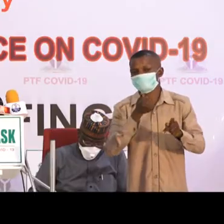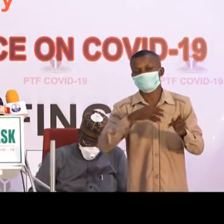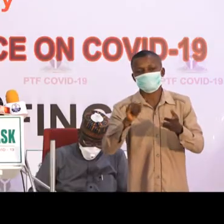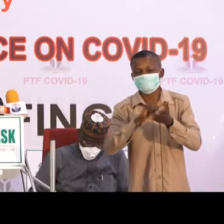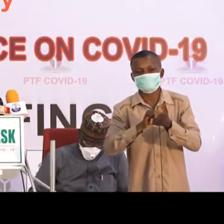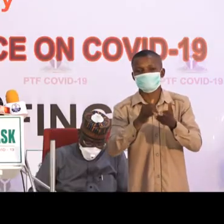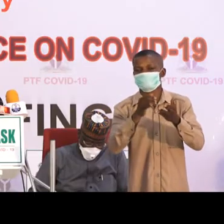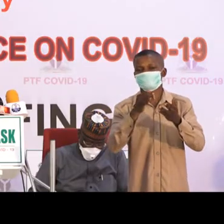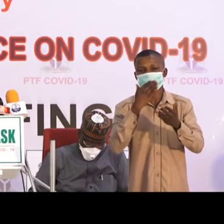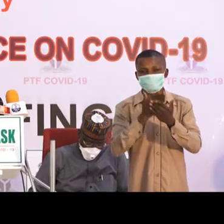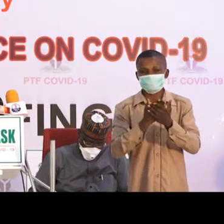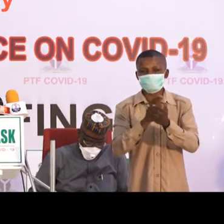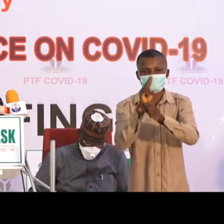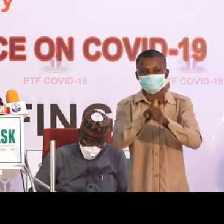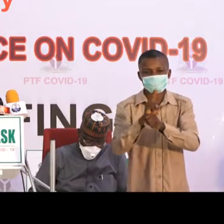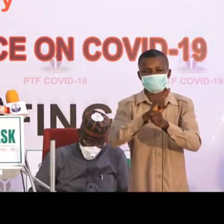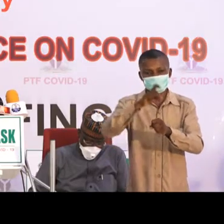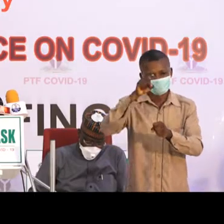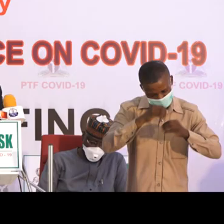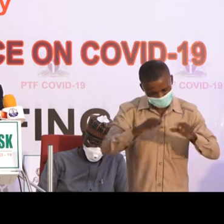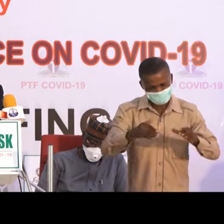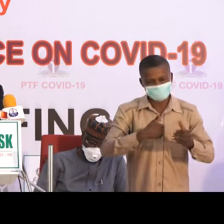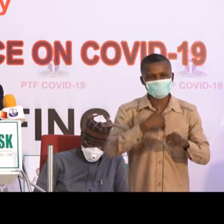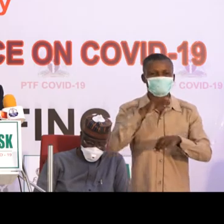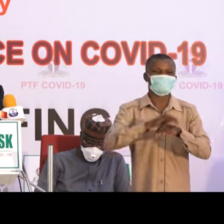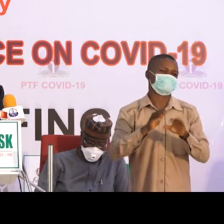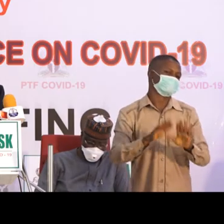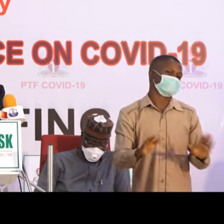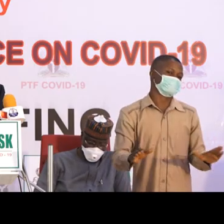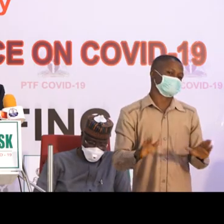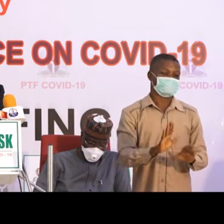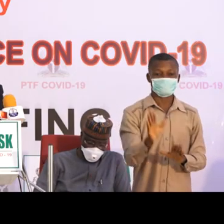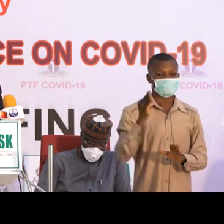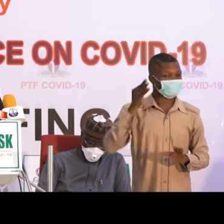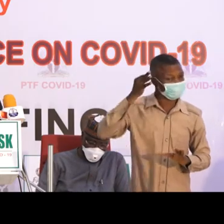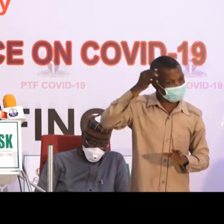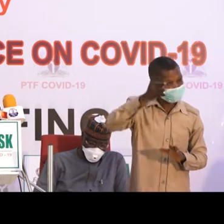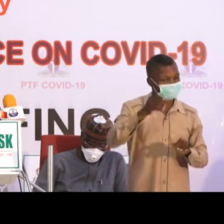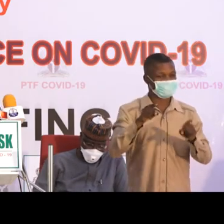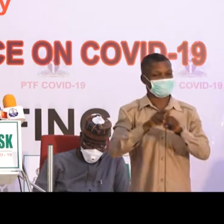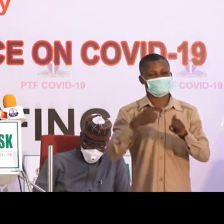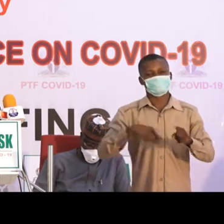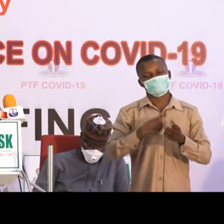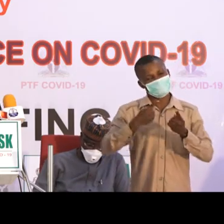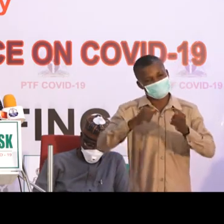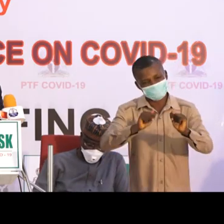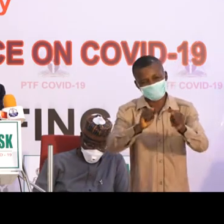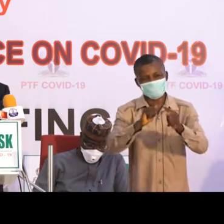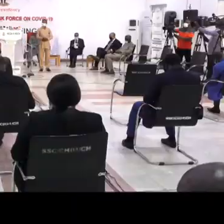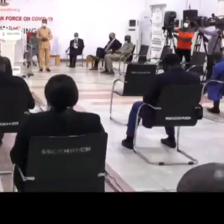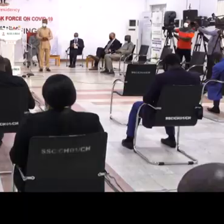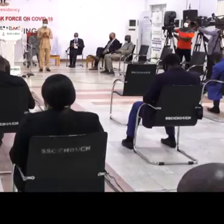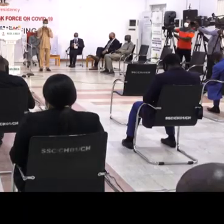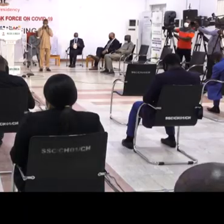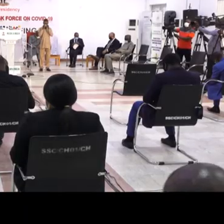must meet the required standard. Meanwhile, new studies and findings about the incubation period of the coronavirus,